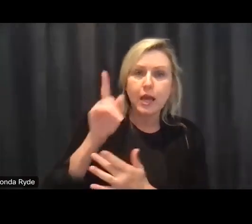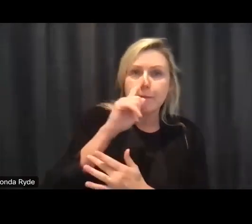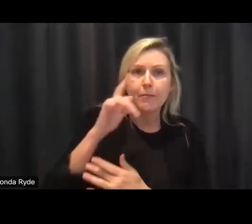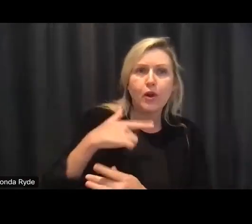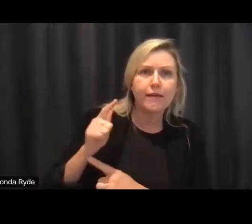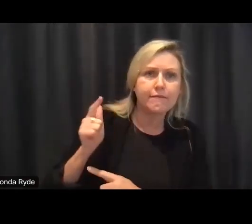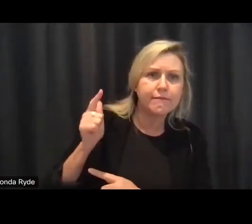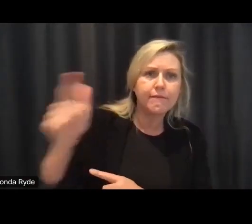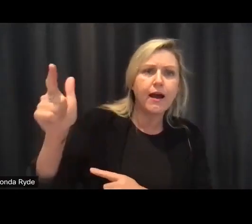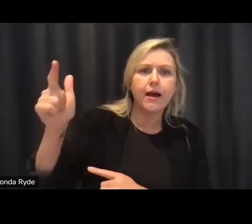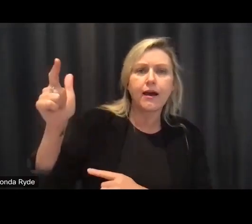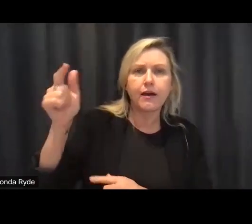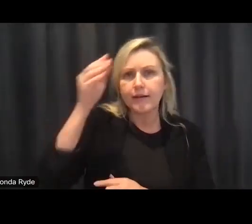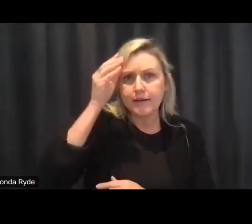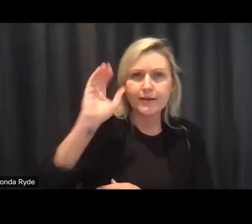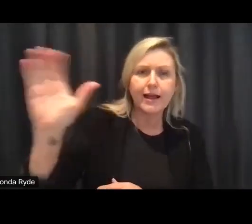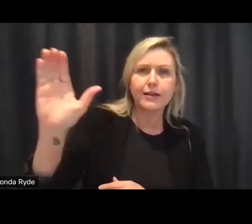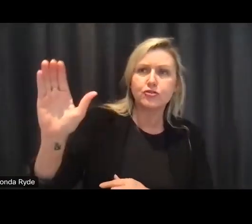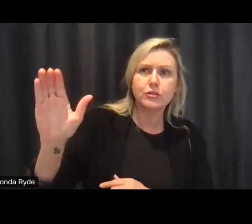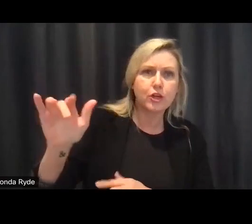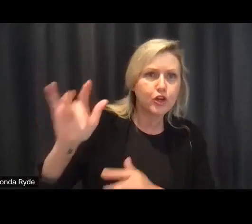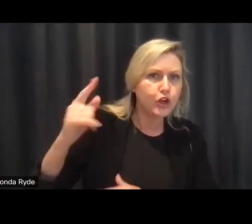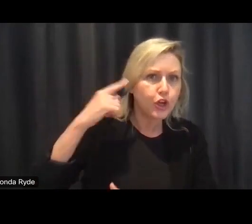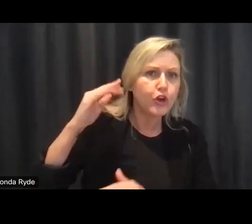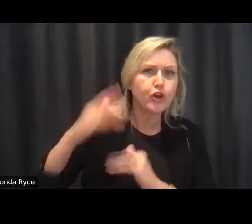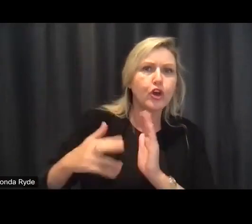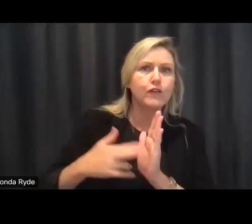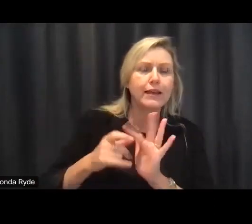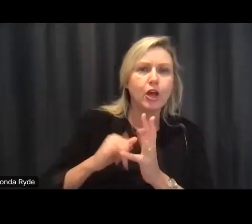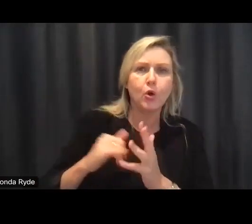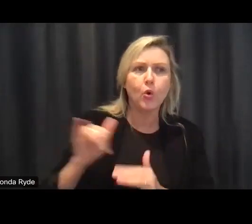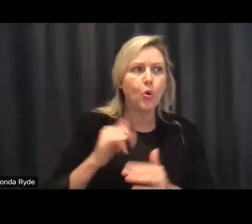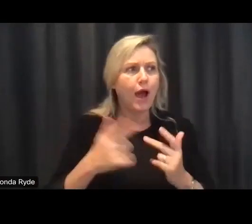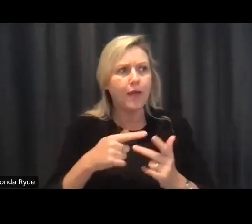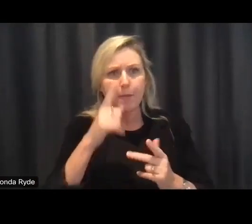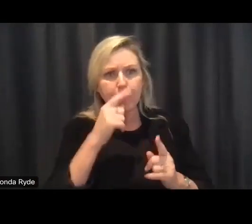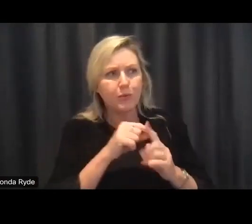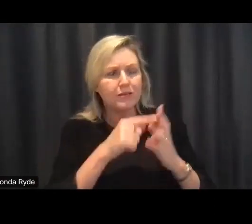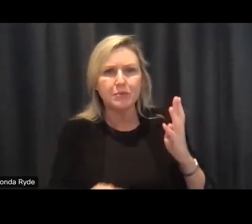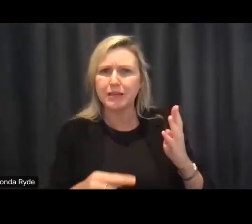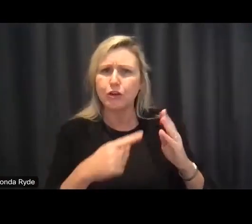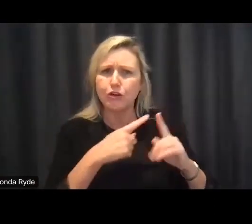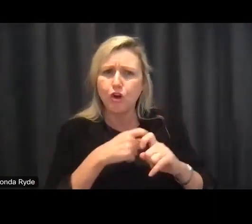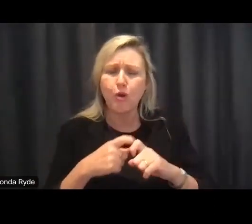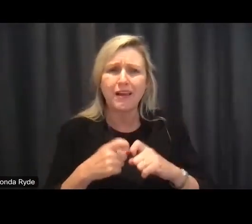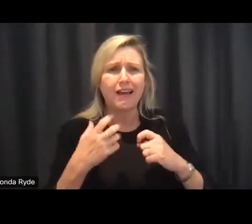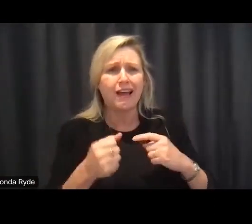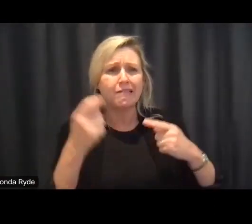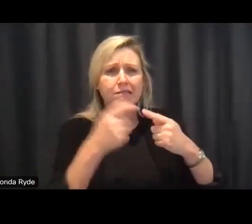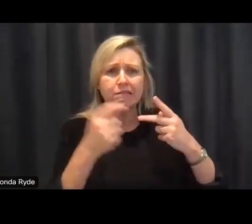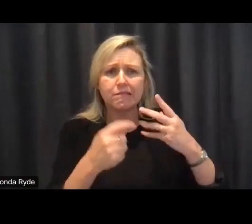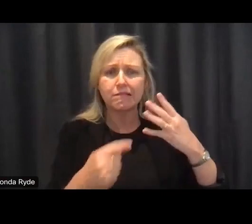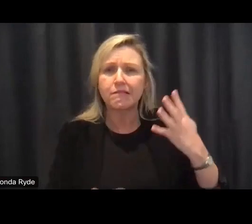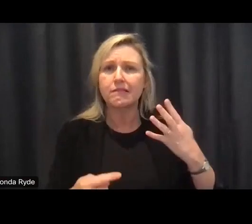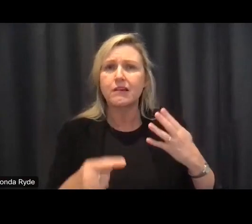communities those people with very complex support needs people with intellectual disability people with communication